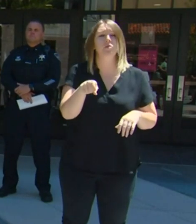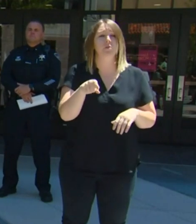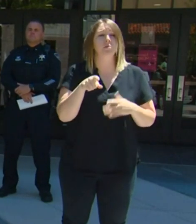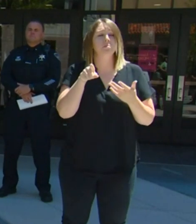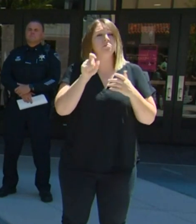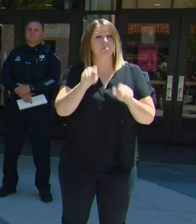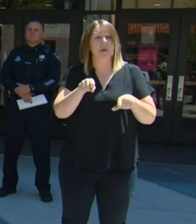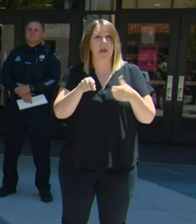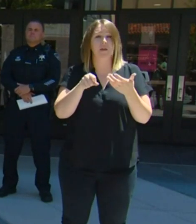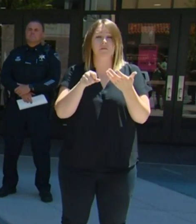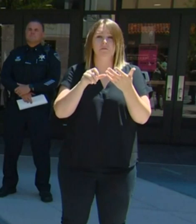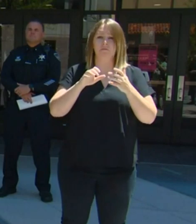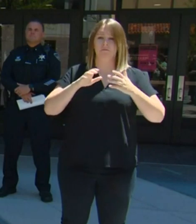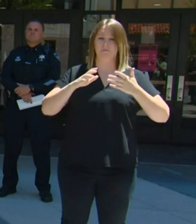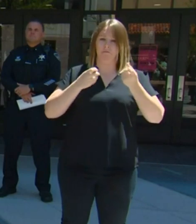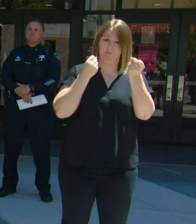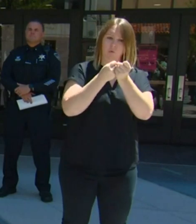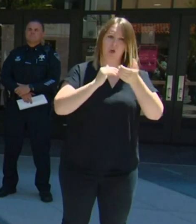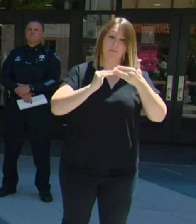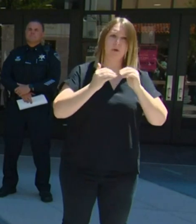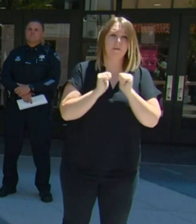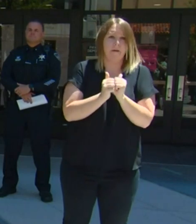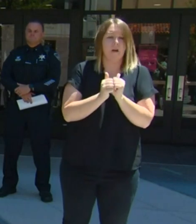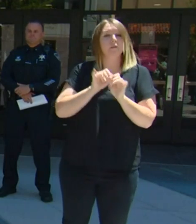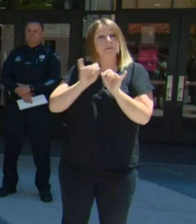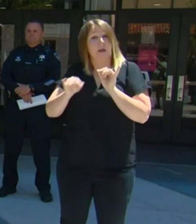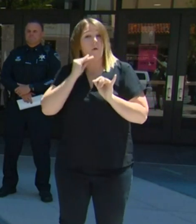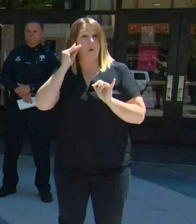home and educating yourself. Thank you.